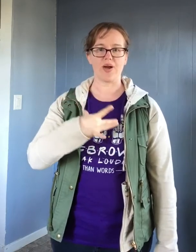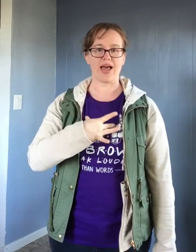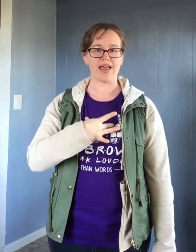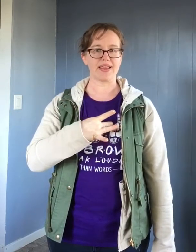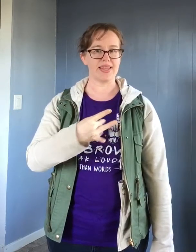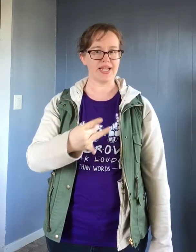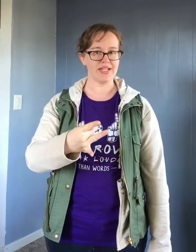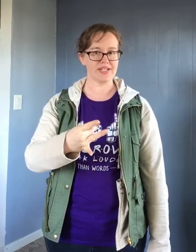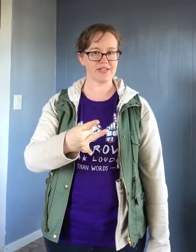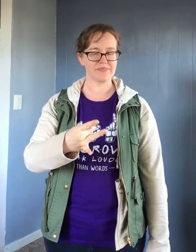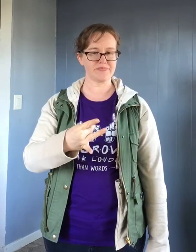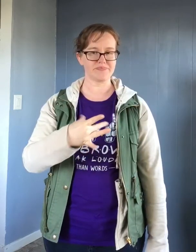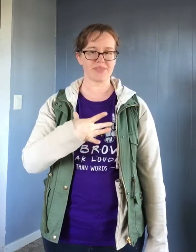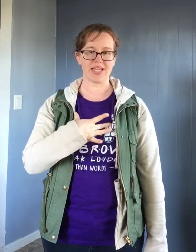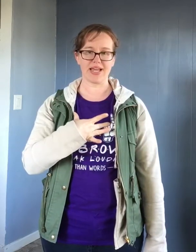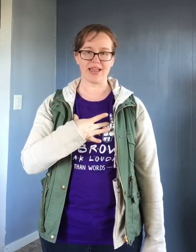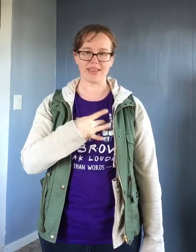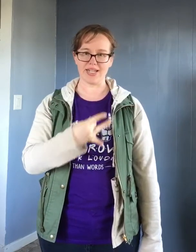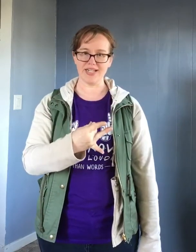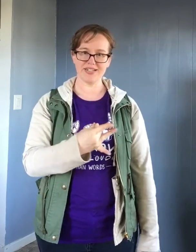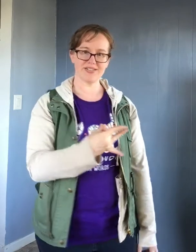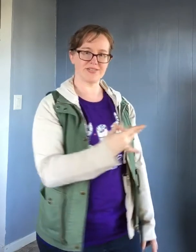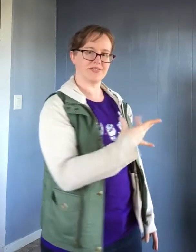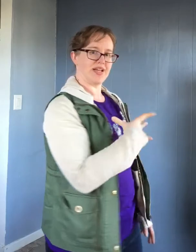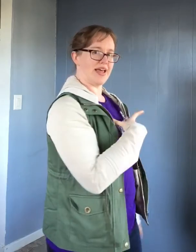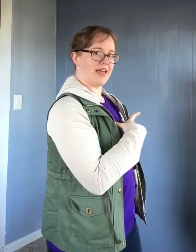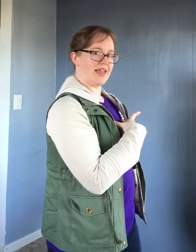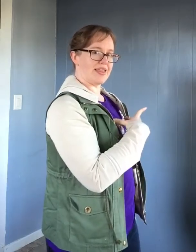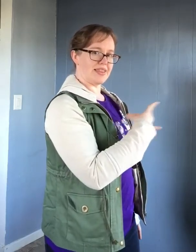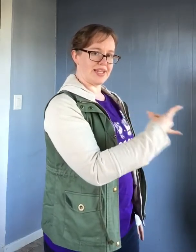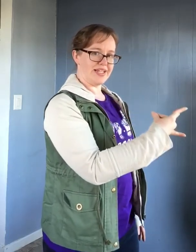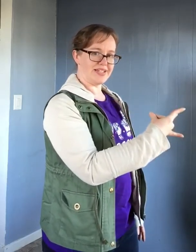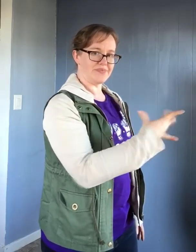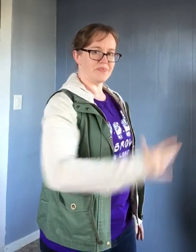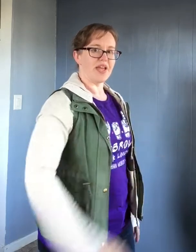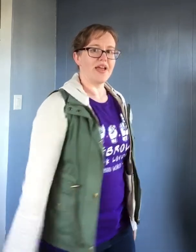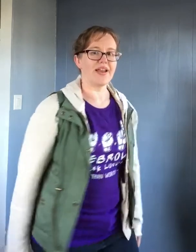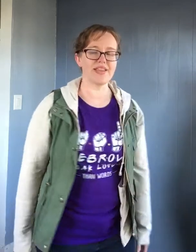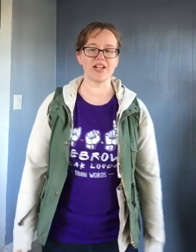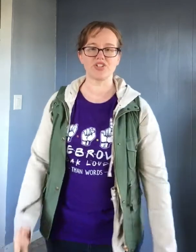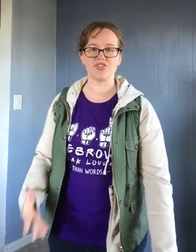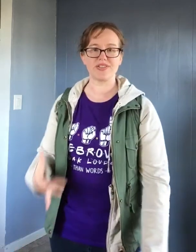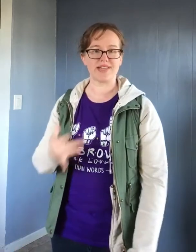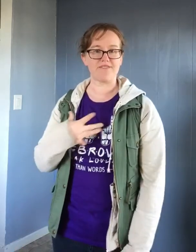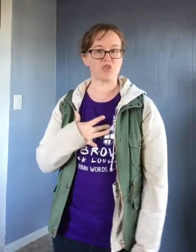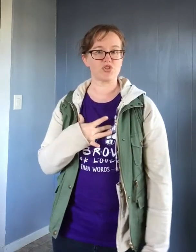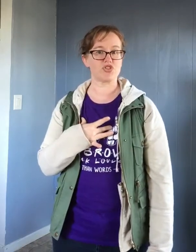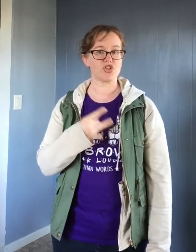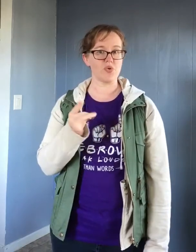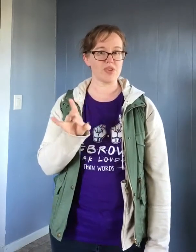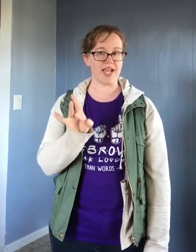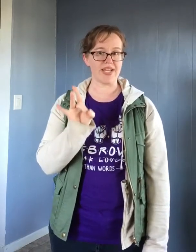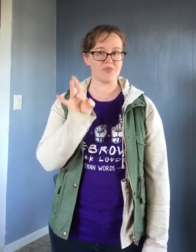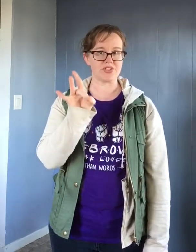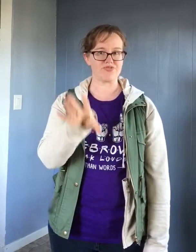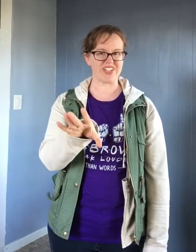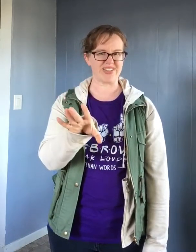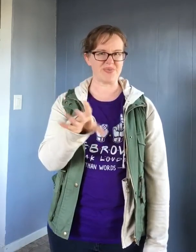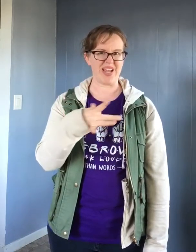like, like, like. And then I showed you the sign for don't like which flicks away.